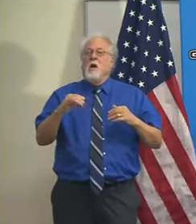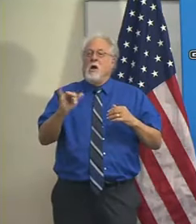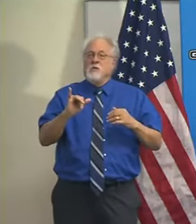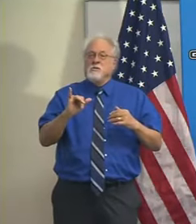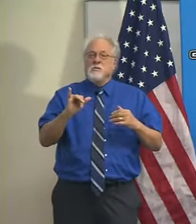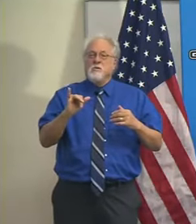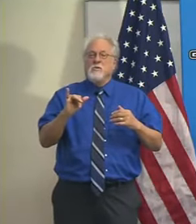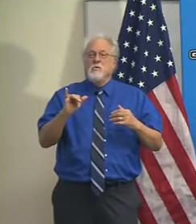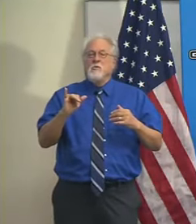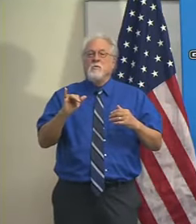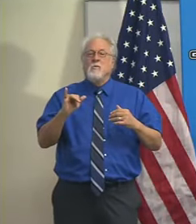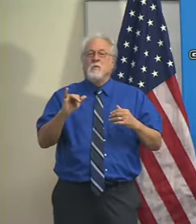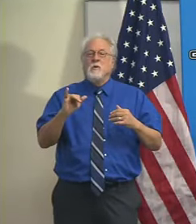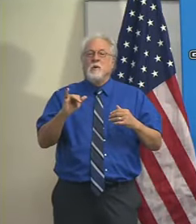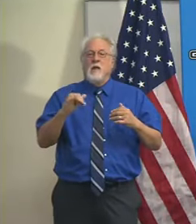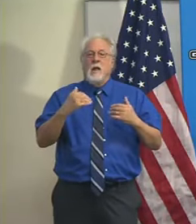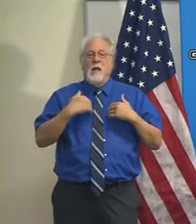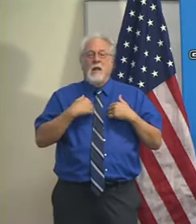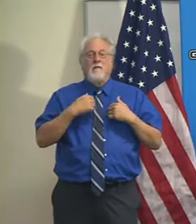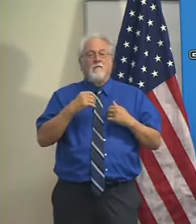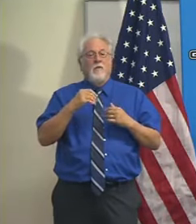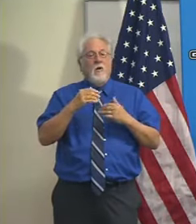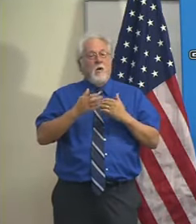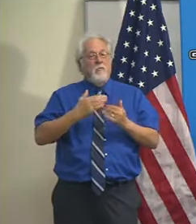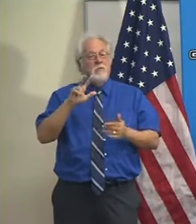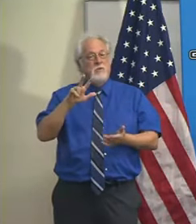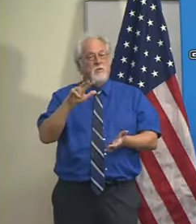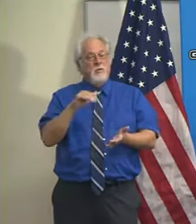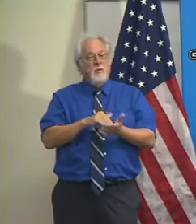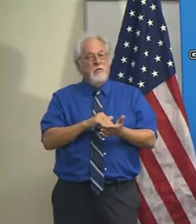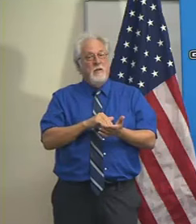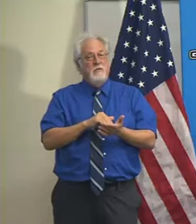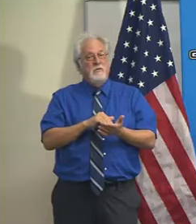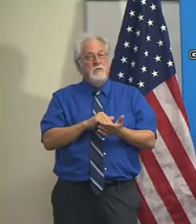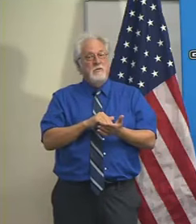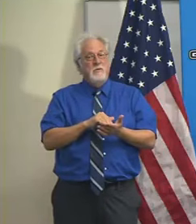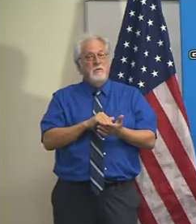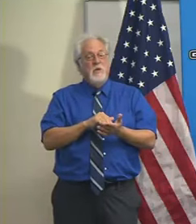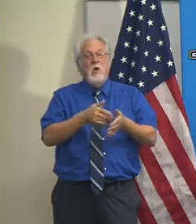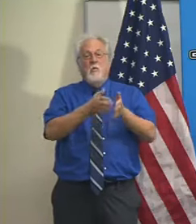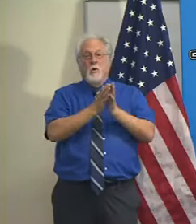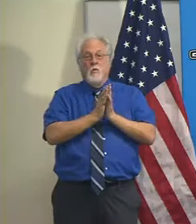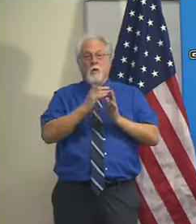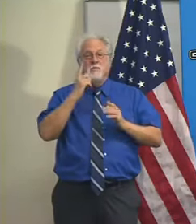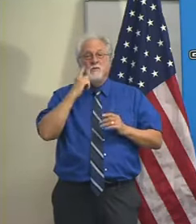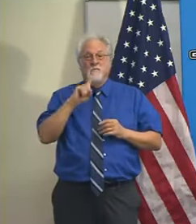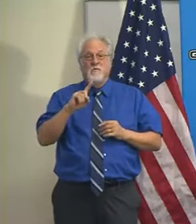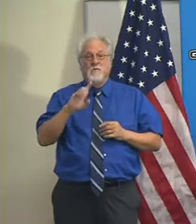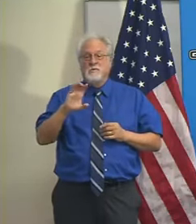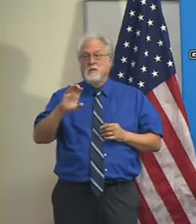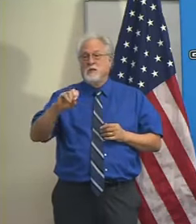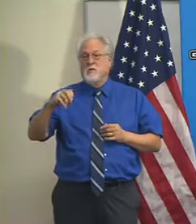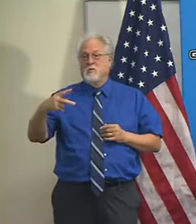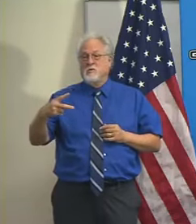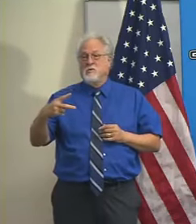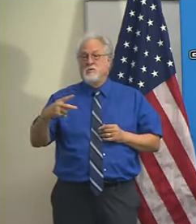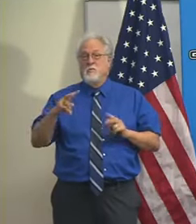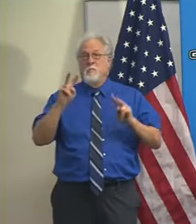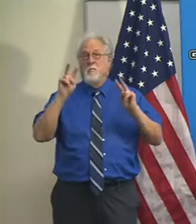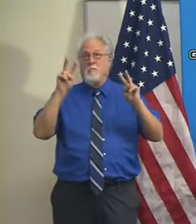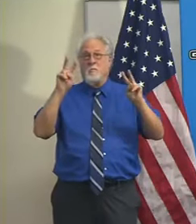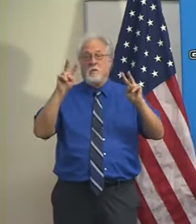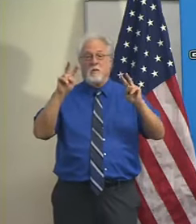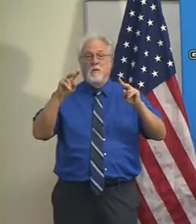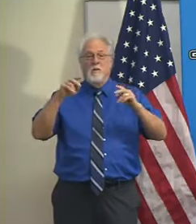also want you all to know that there have been nearly 3,000 requests for carbon monoxide monitors.